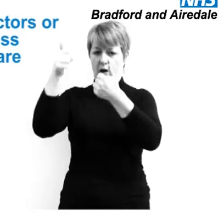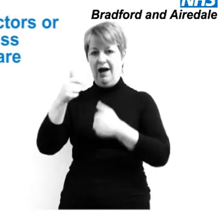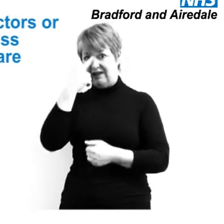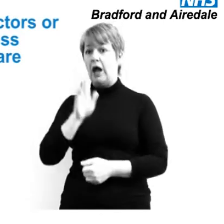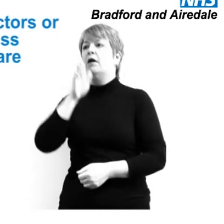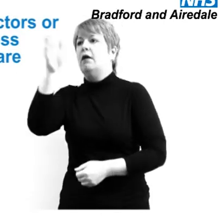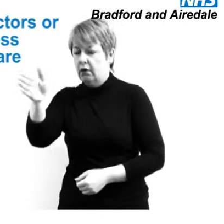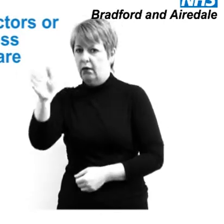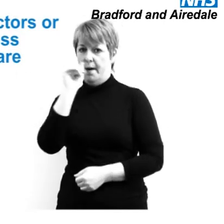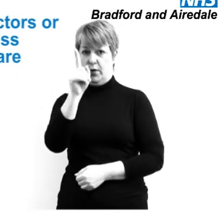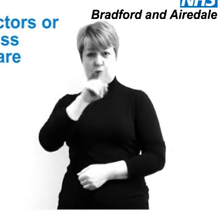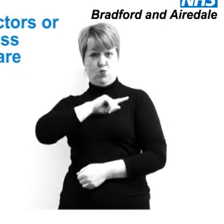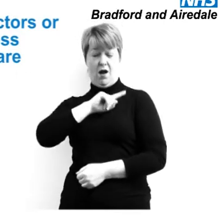because you might spread the flu to others